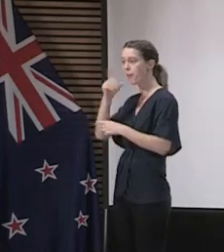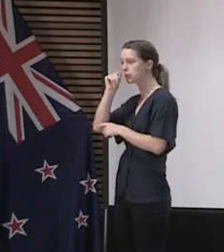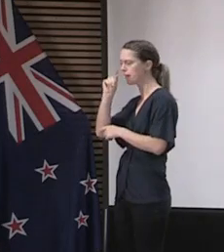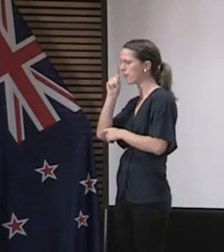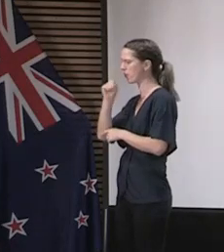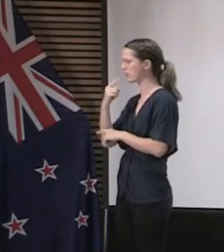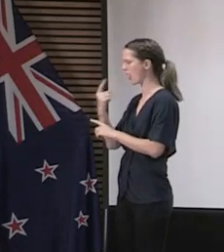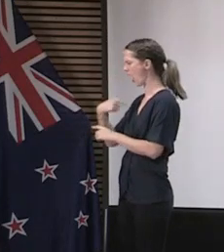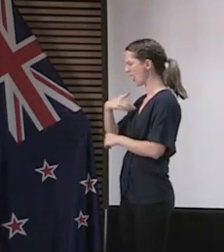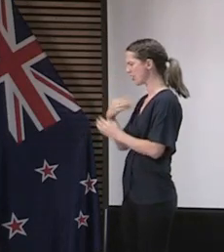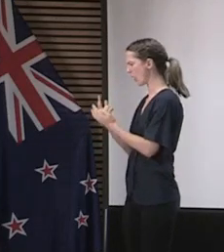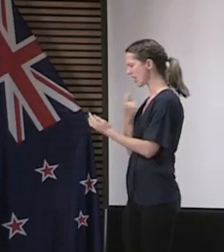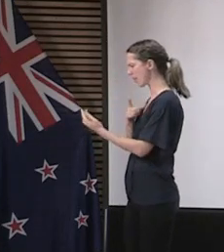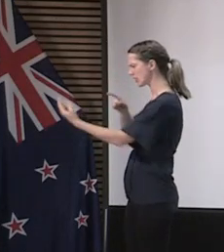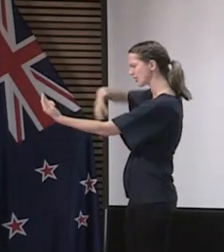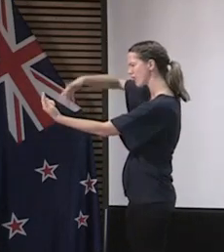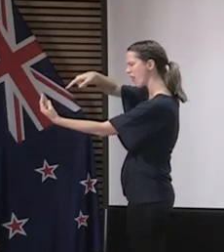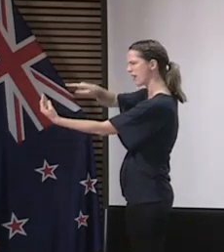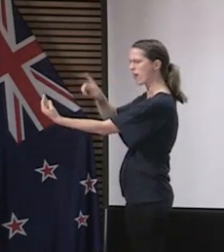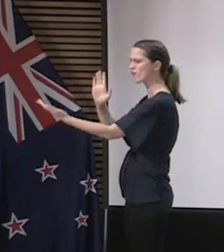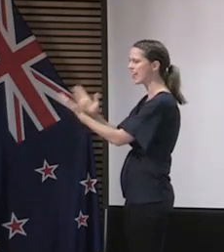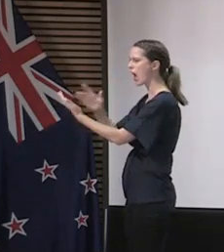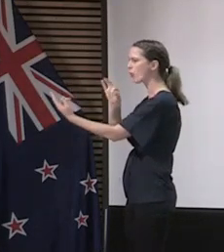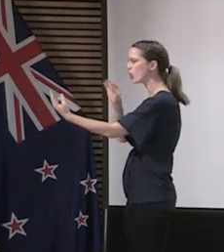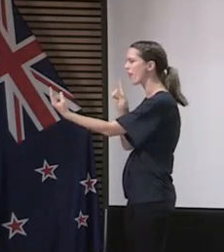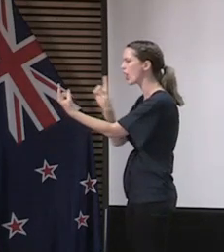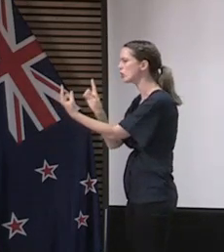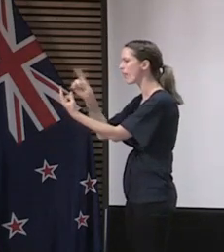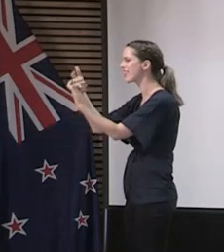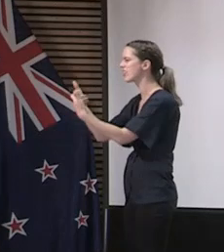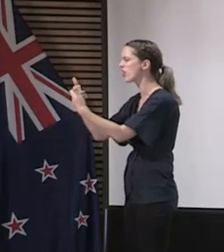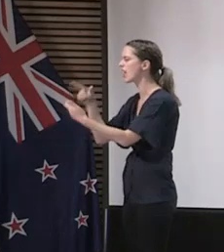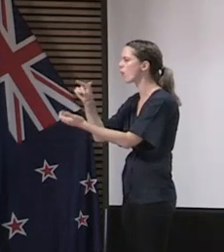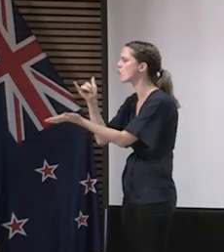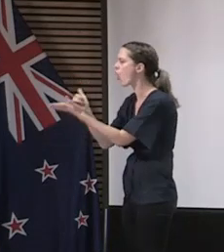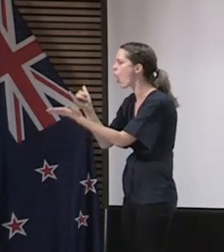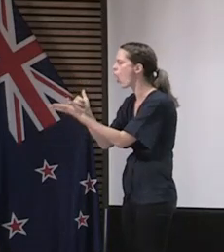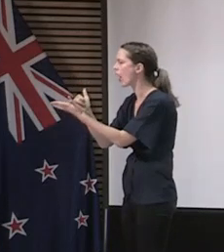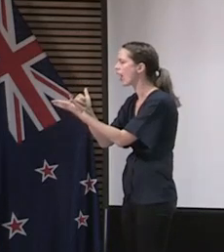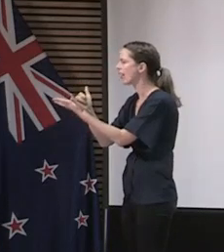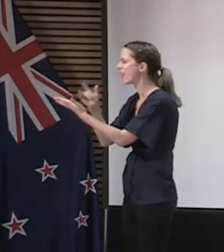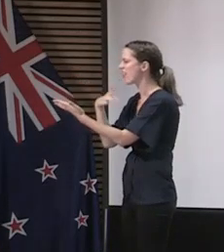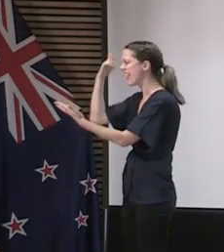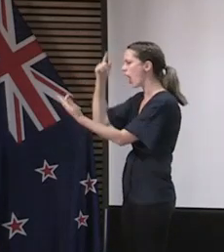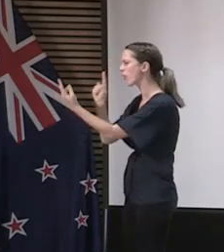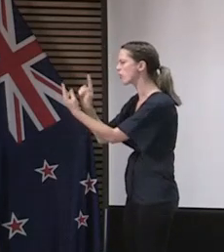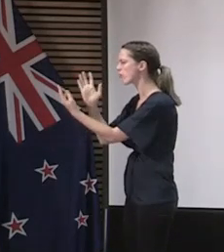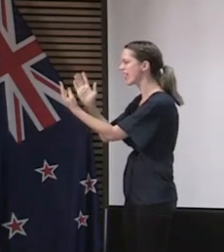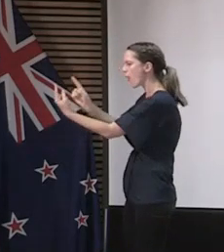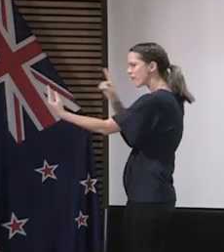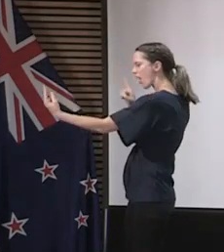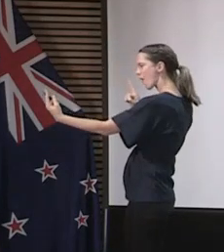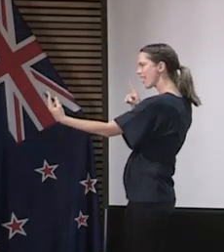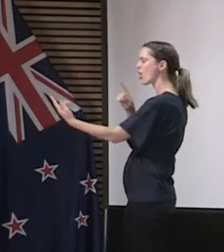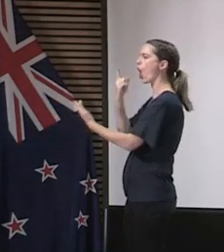told they need to self-isolate who may not have been in quite close proximity. And only human questioning will be able to determine that.